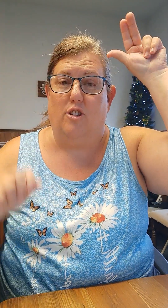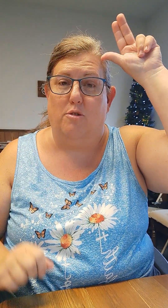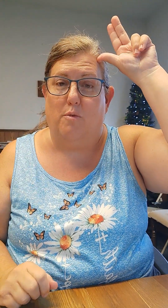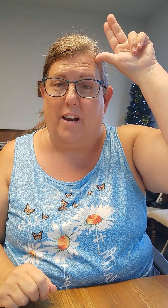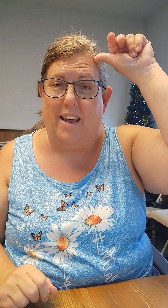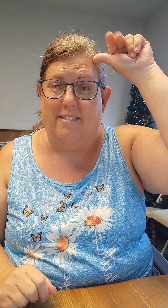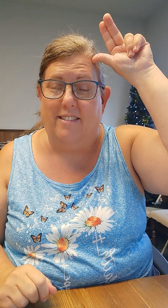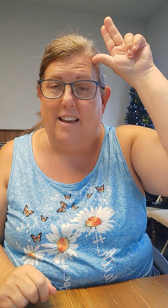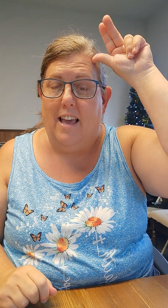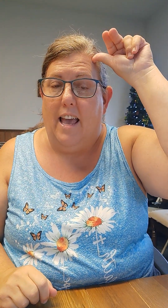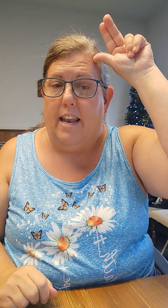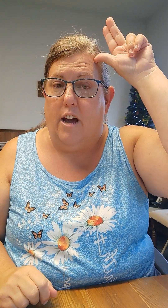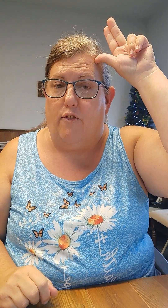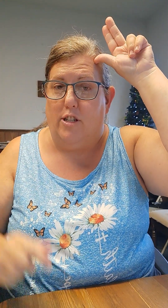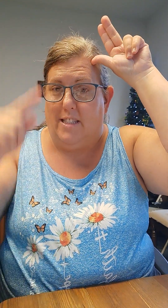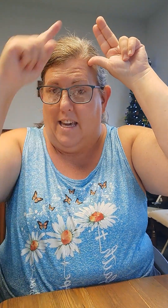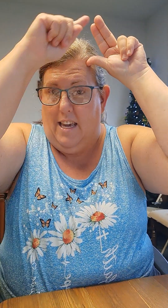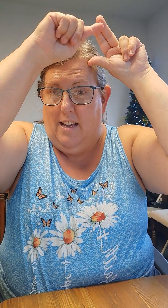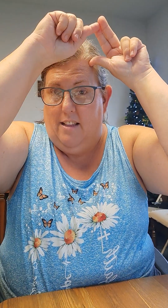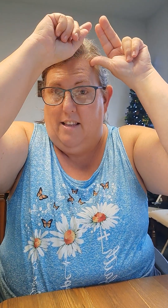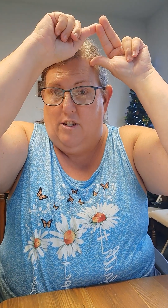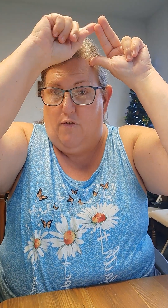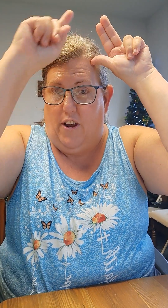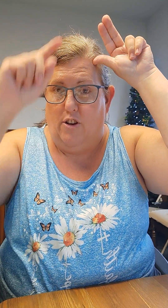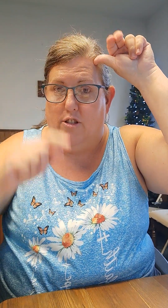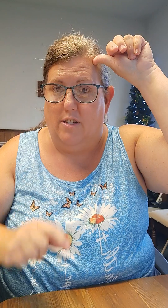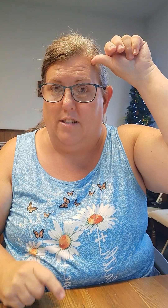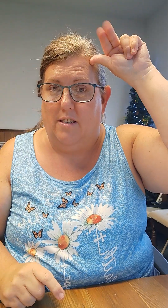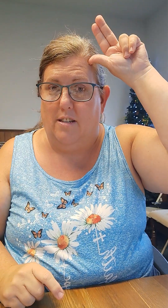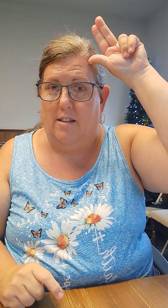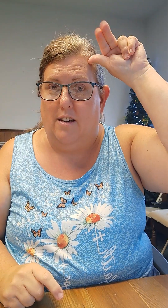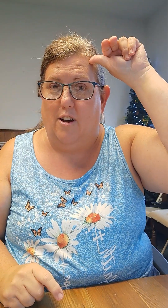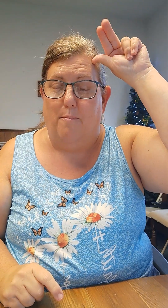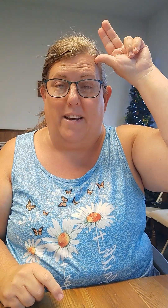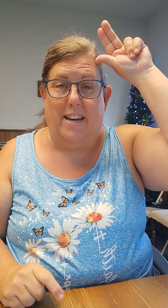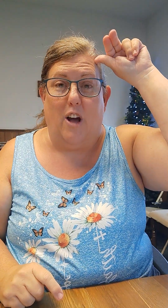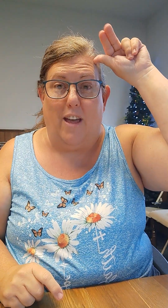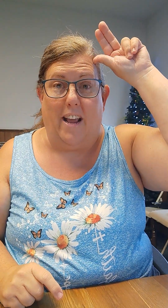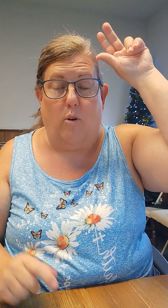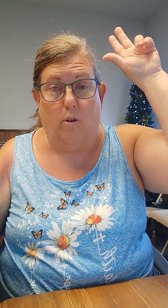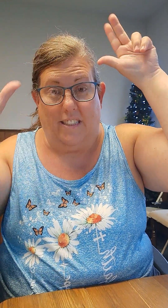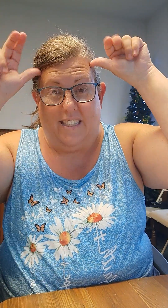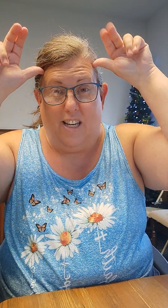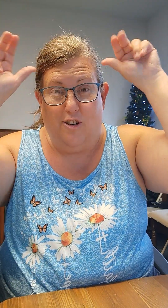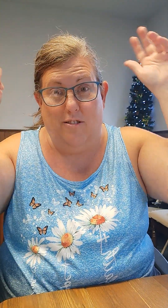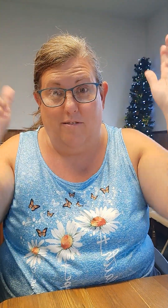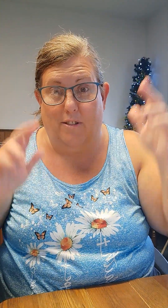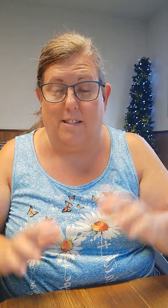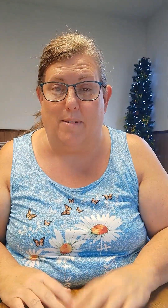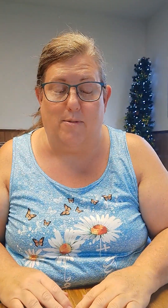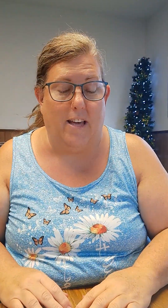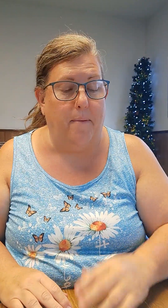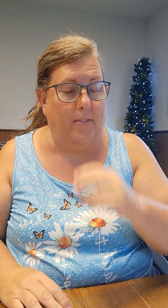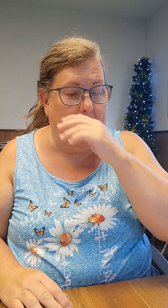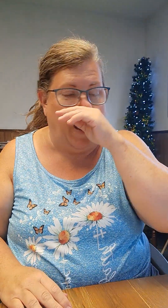You can do it with one hand. Now if you see these two fingers are bending down like a horse's ear. sometimes do that. Okay,